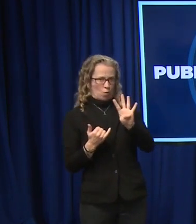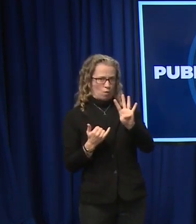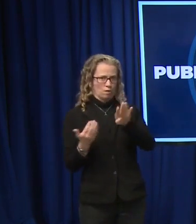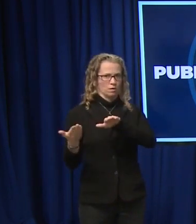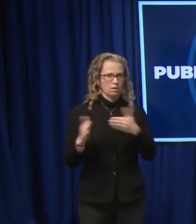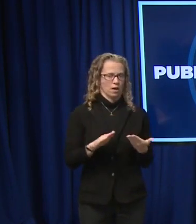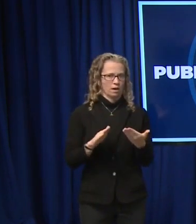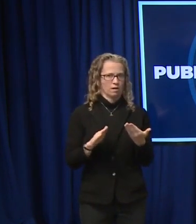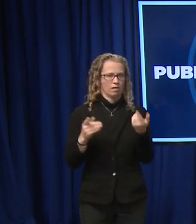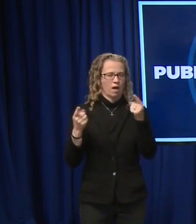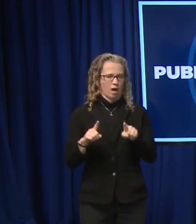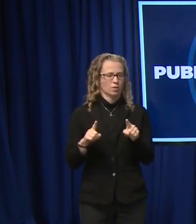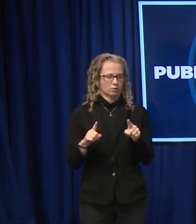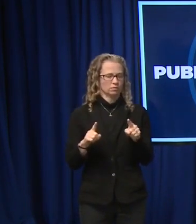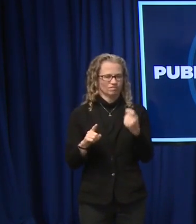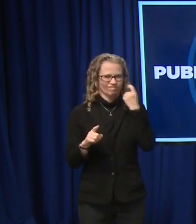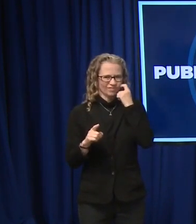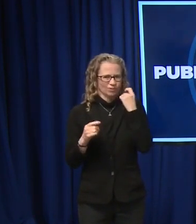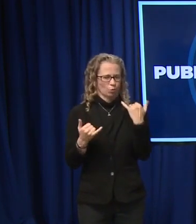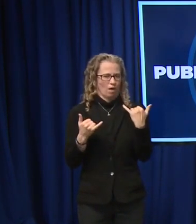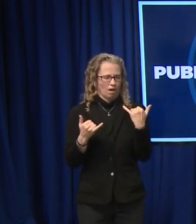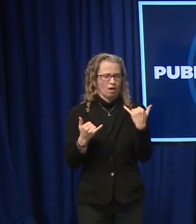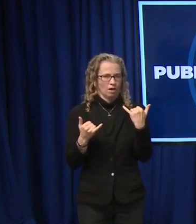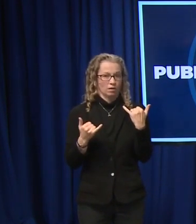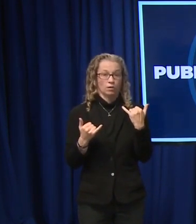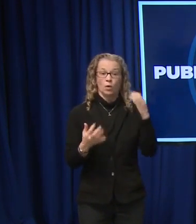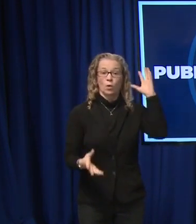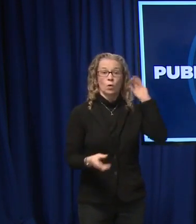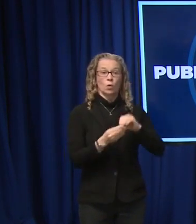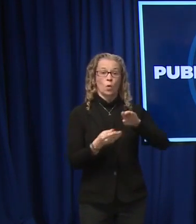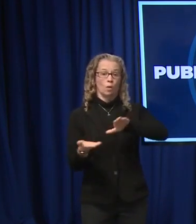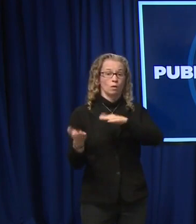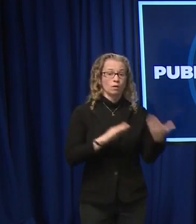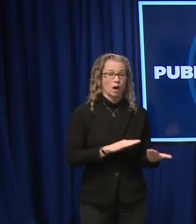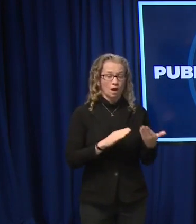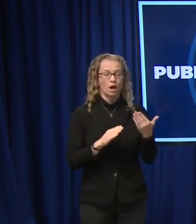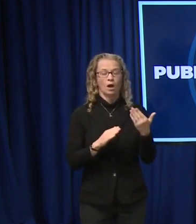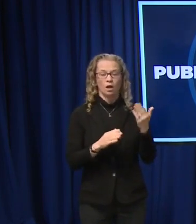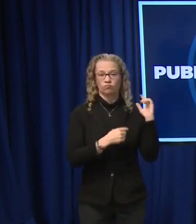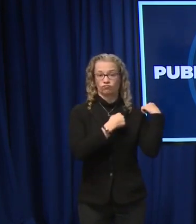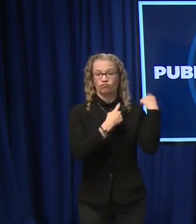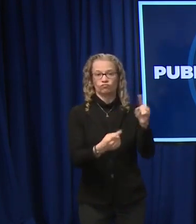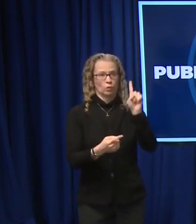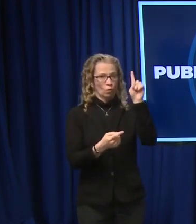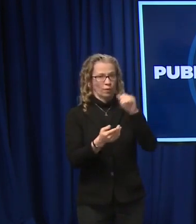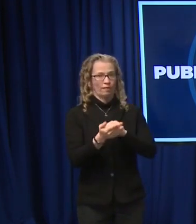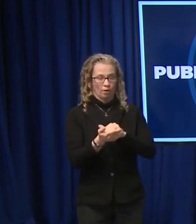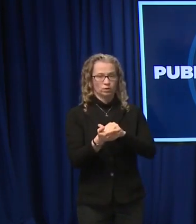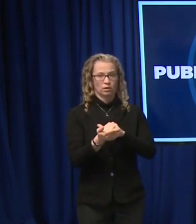to COVID-19 that we're reporting today, bringing the total number of people that have died during this pandemic to